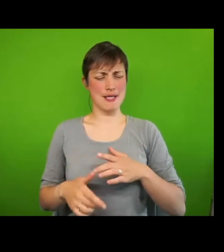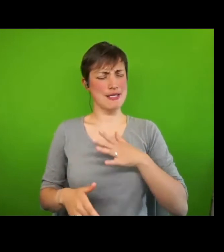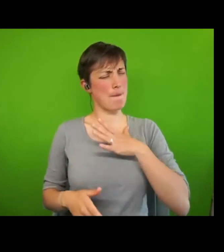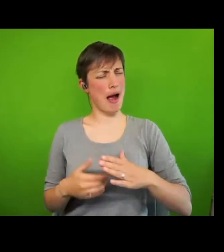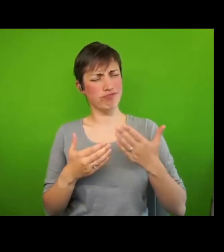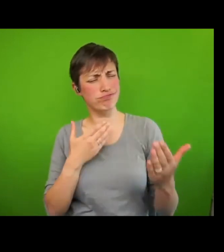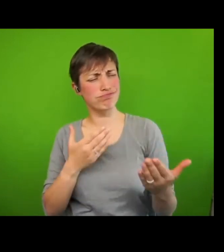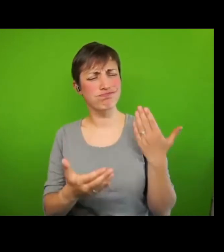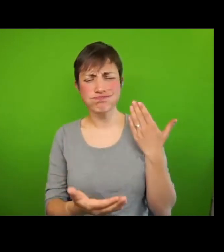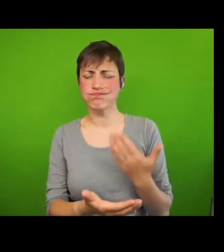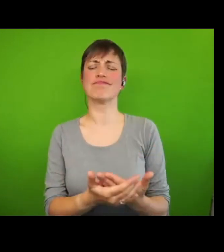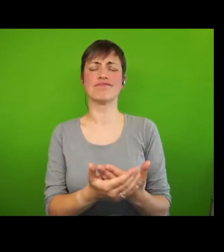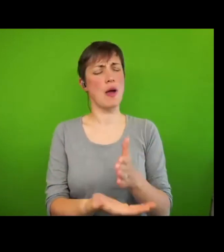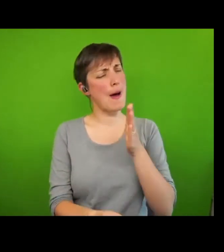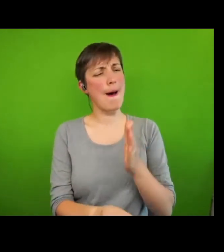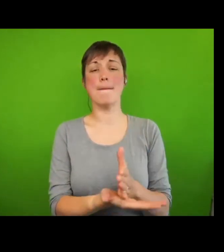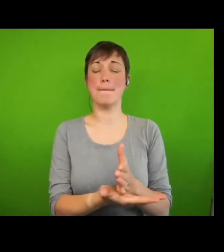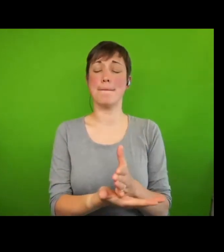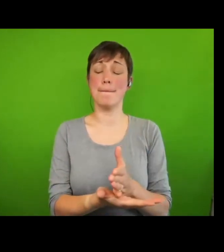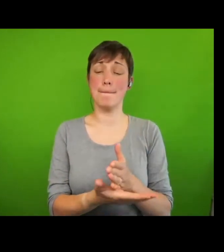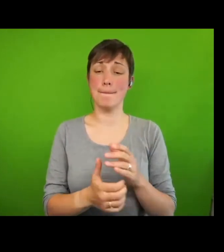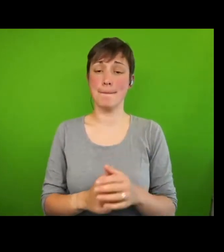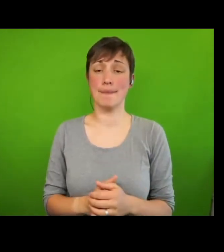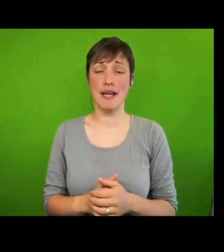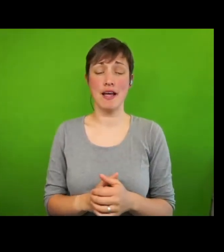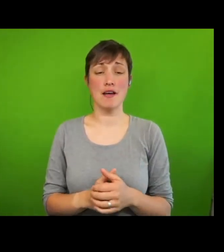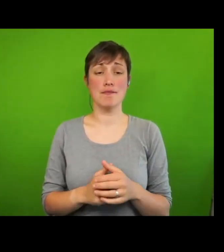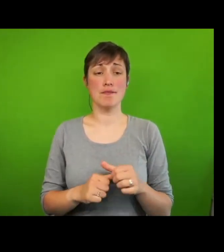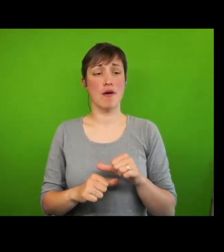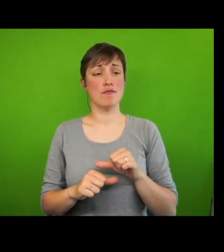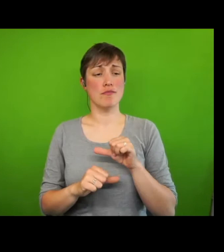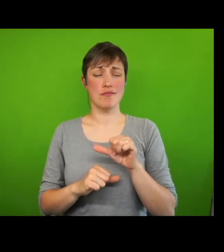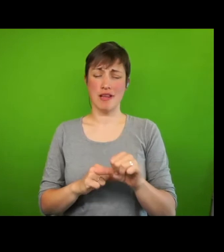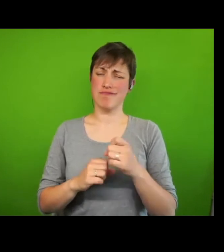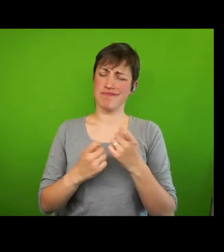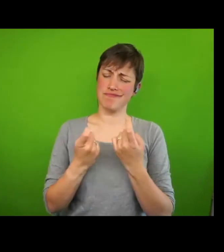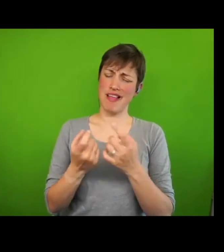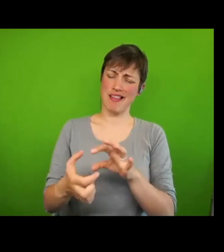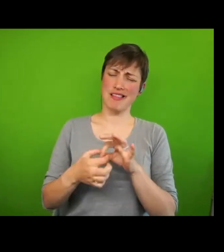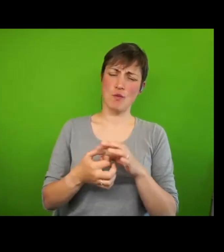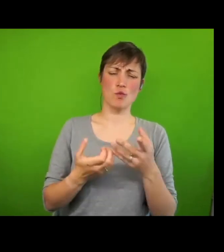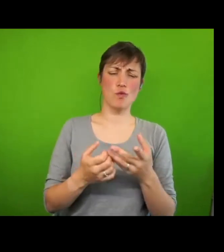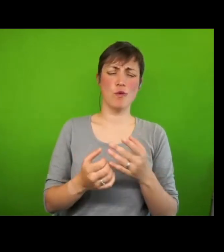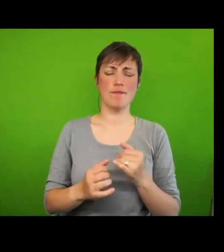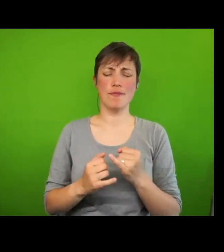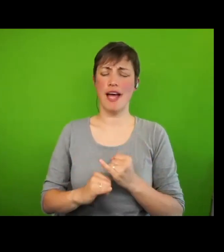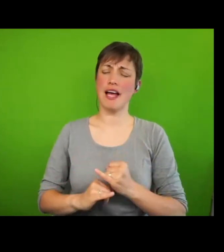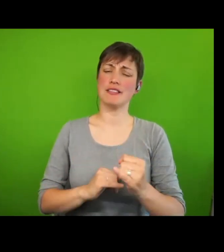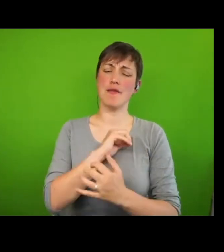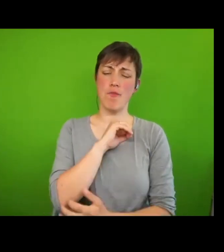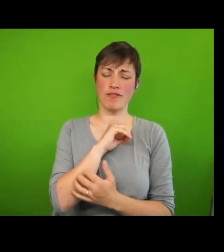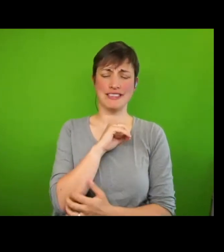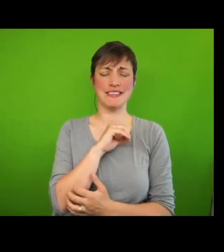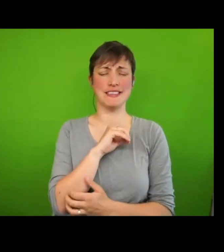assessment of the value of this human rights discourse to anti-poverty politics. A Joseph Roundtree